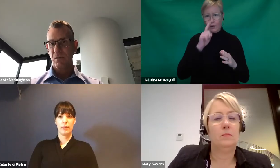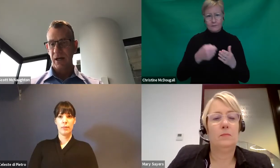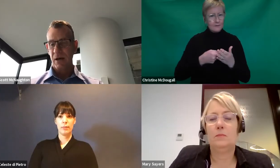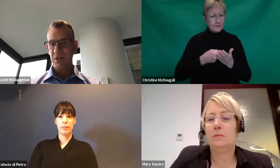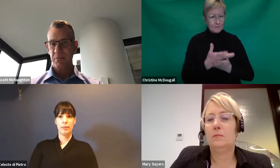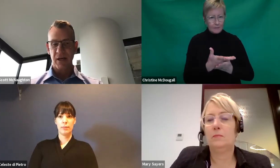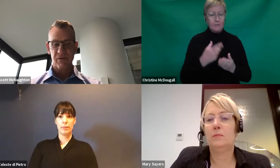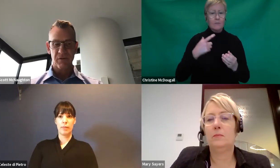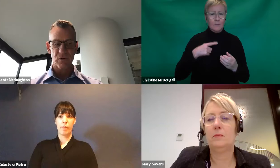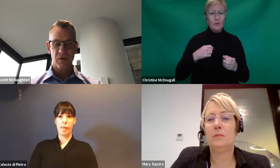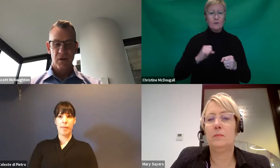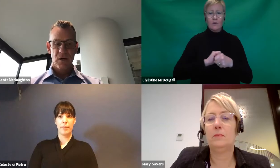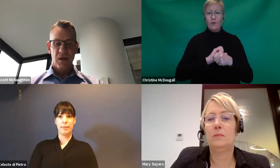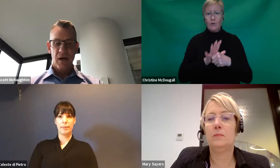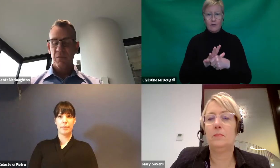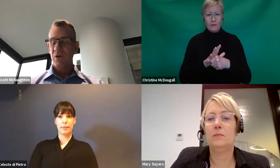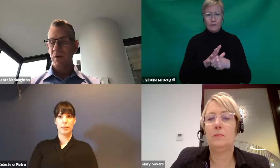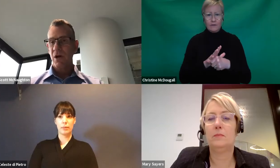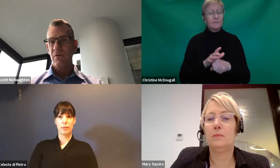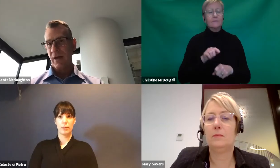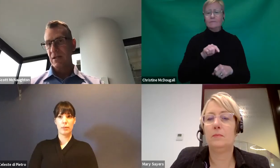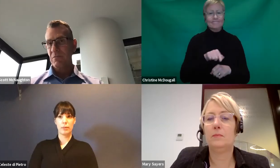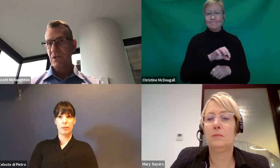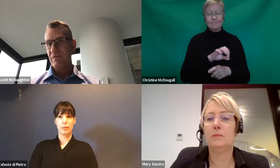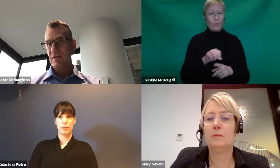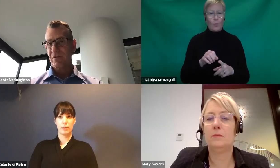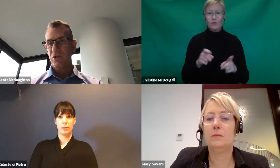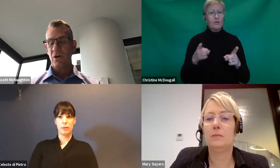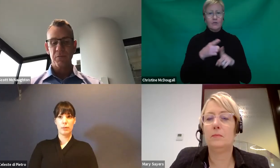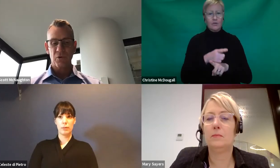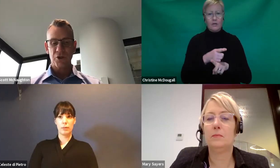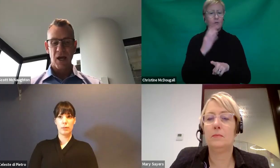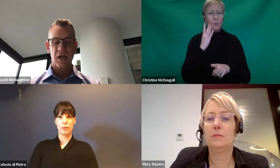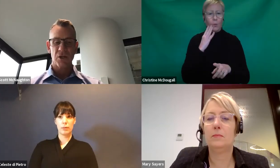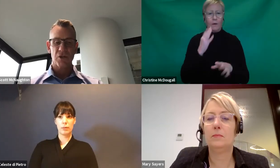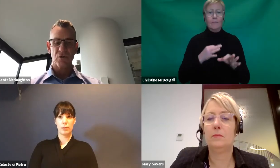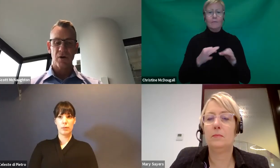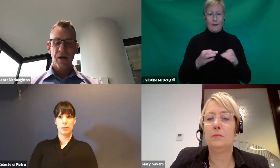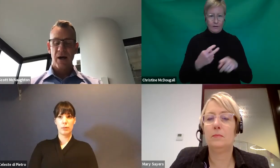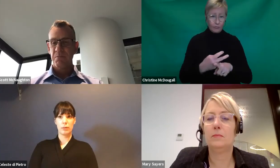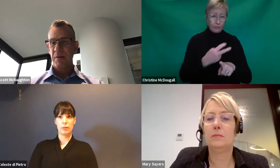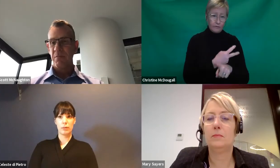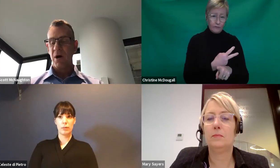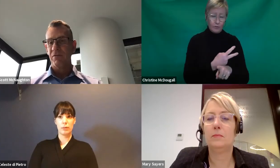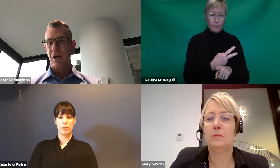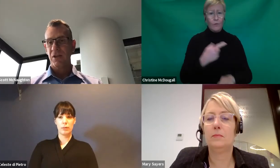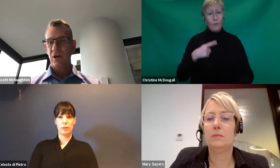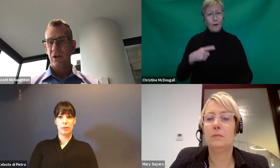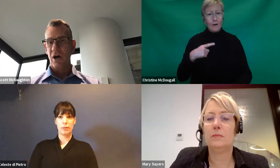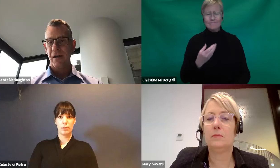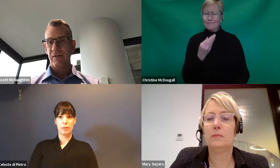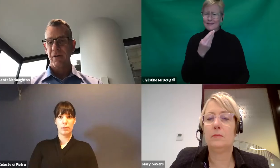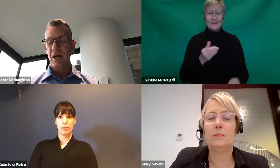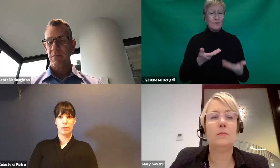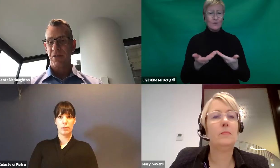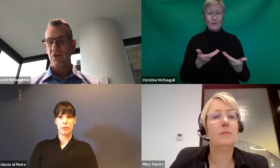when it comes to plan review. Because we know that some services have stopped or changed or people might have liked the